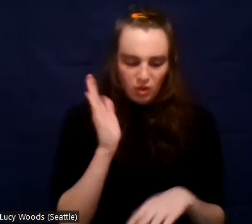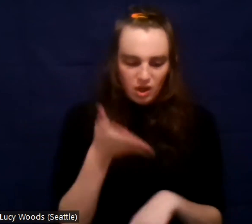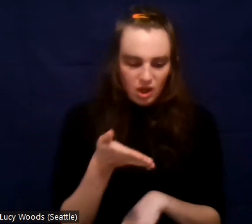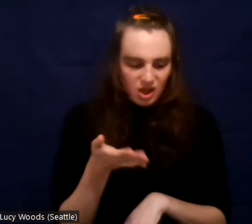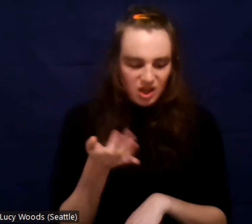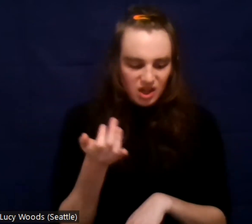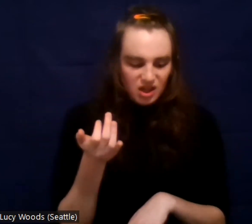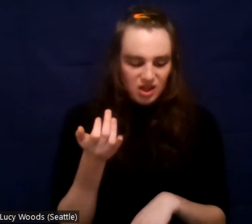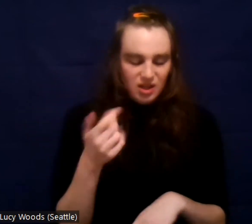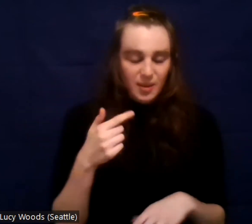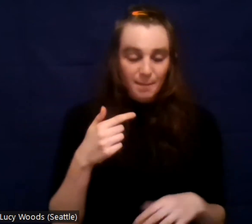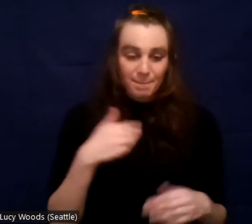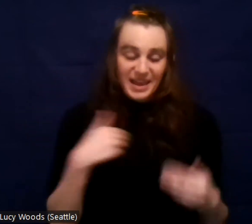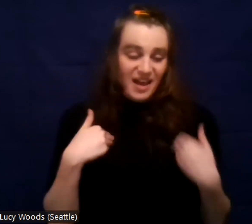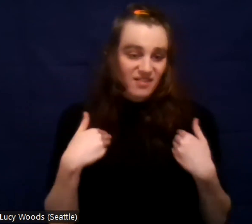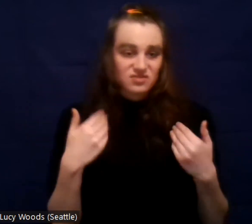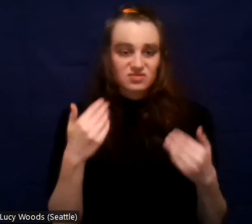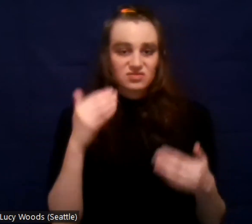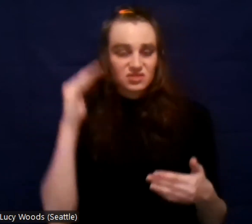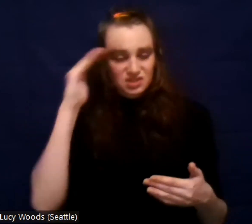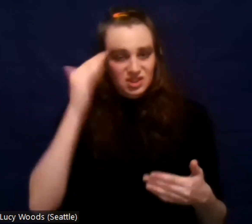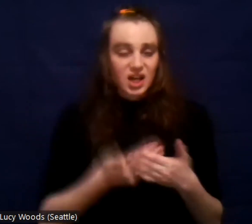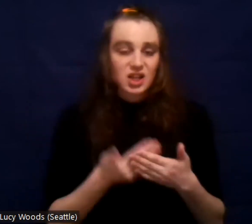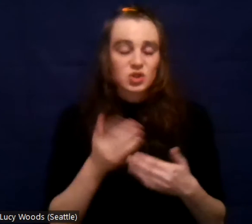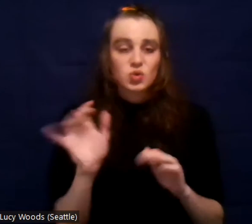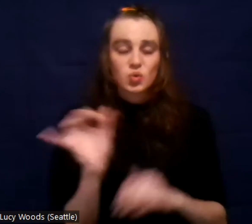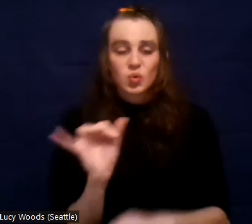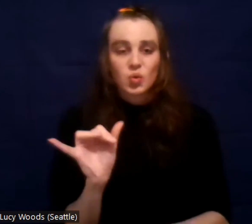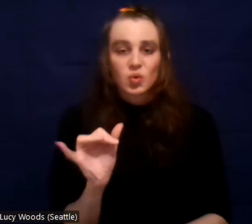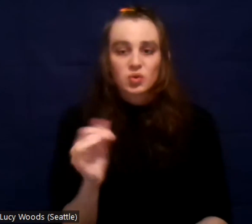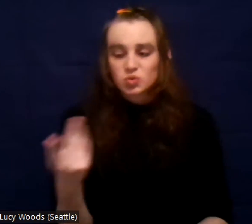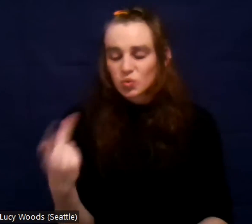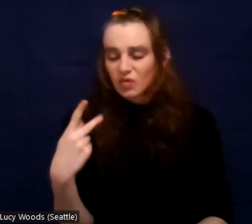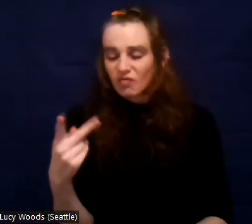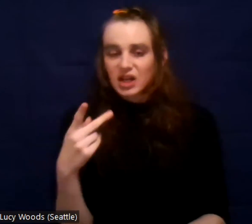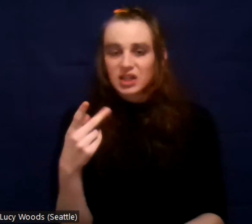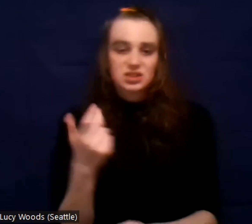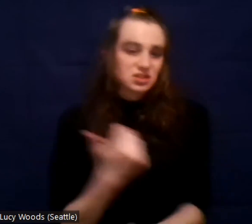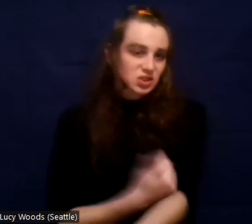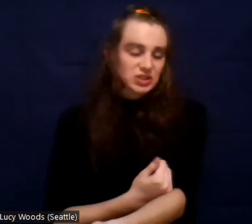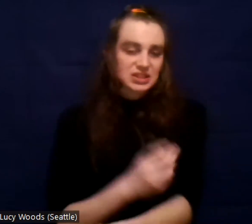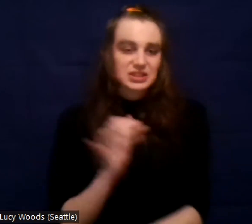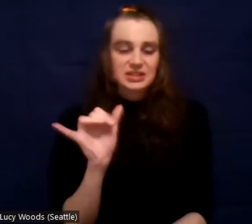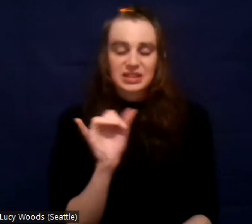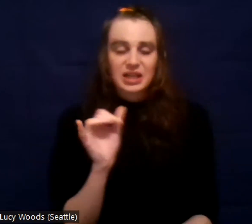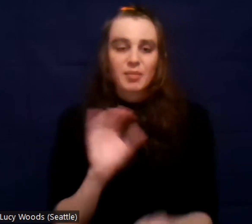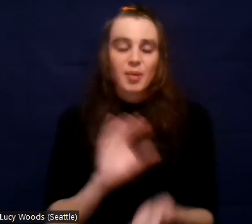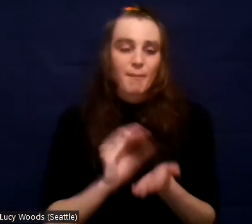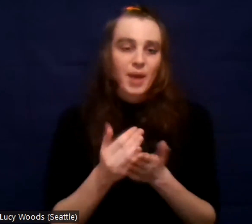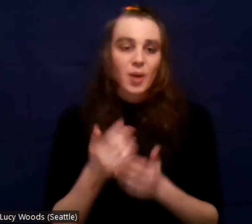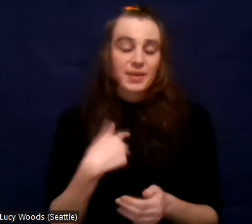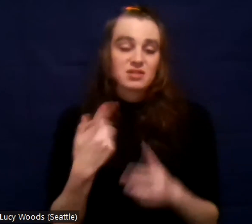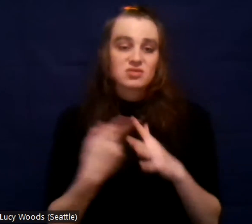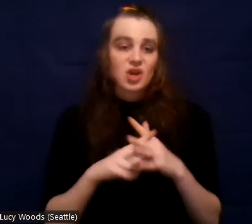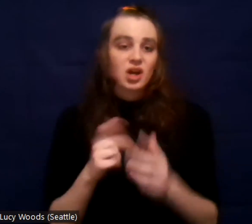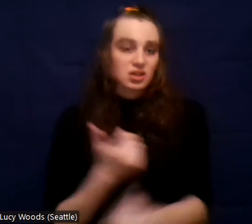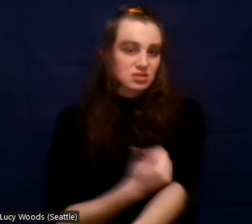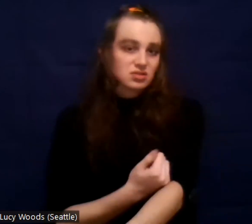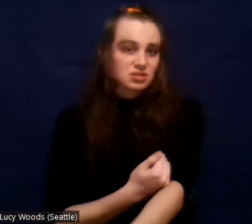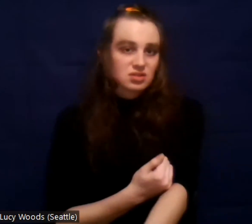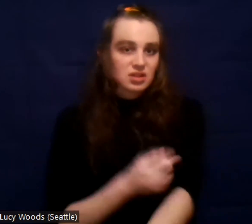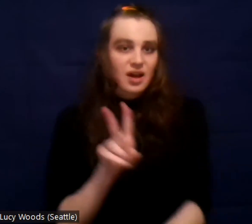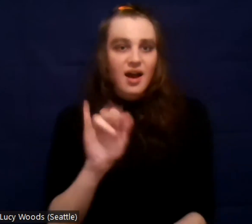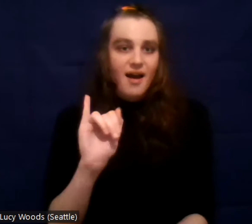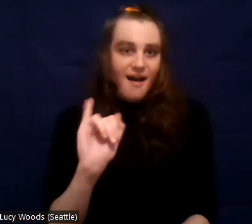me and him were both basically dosing the same amount. Um, I started IV using and I basically just